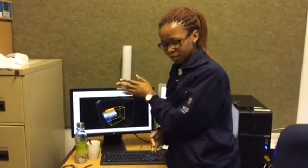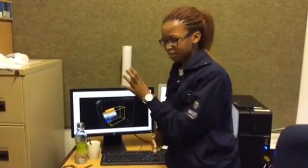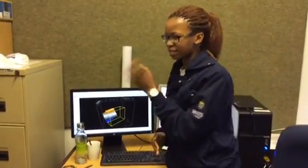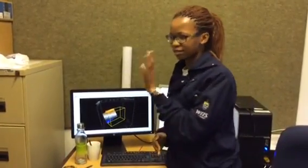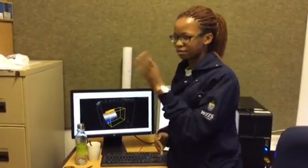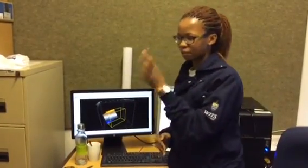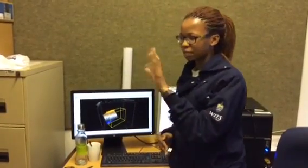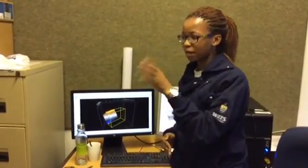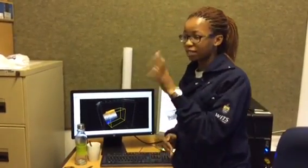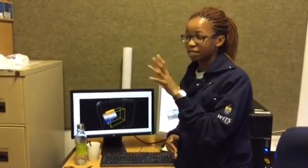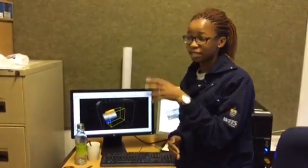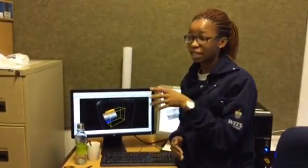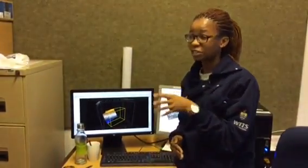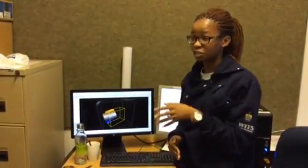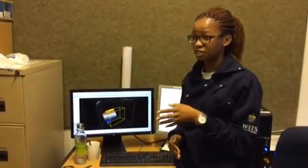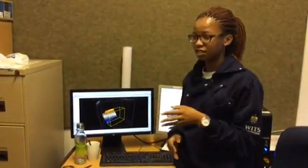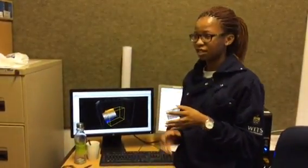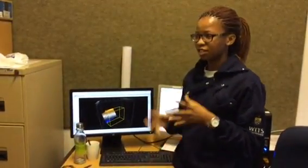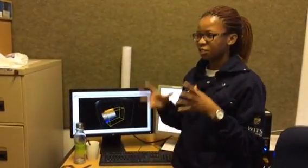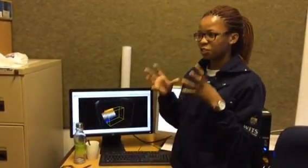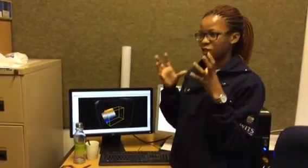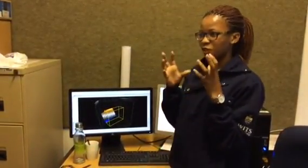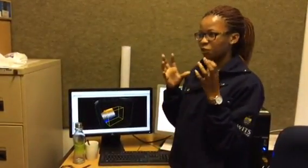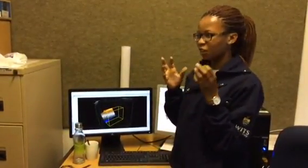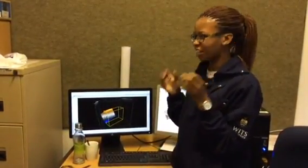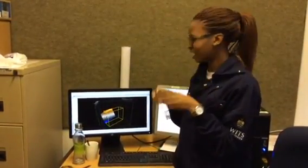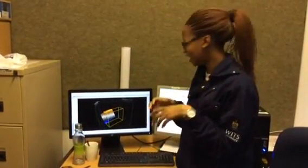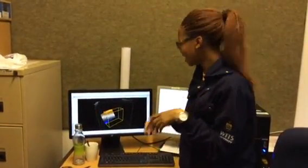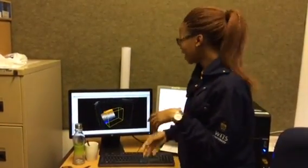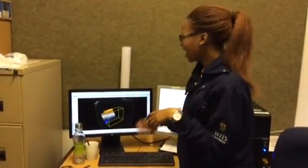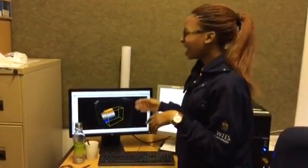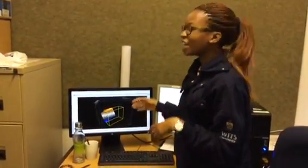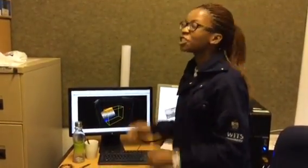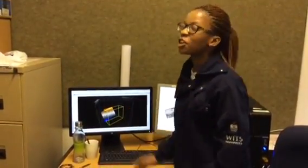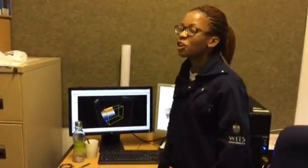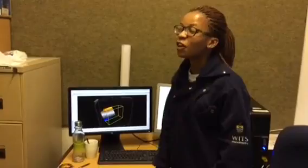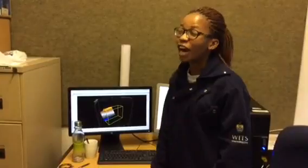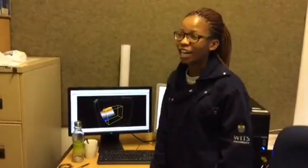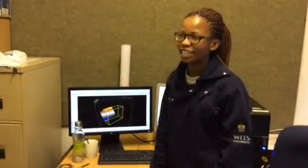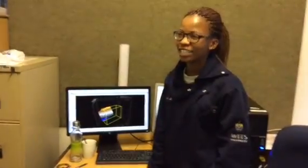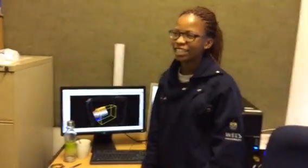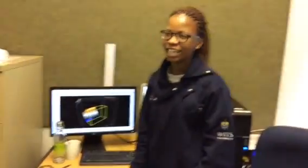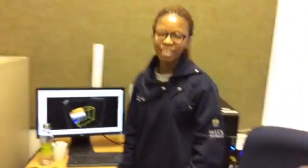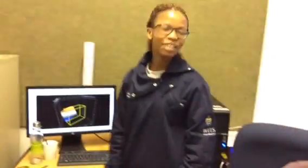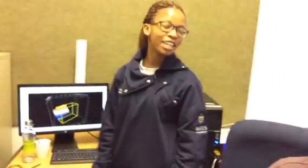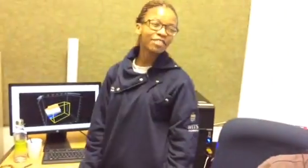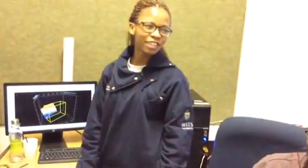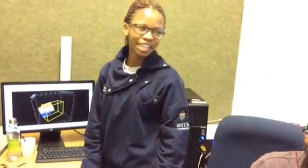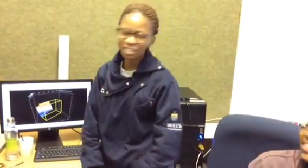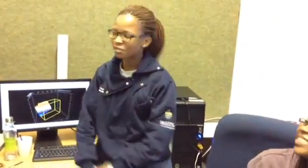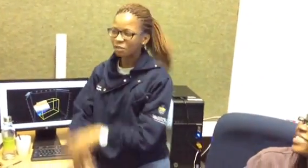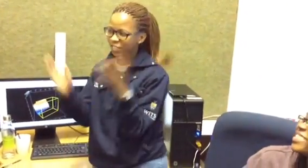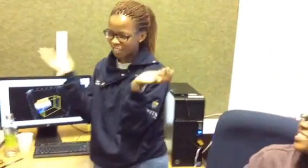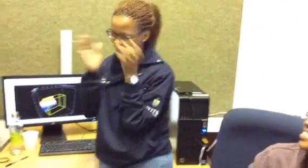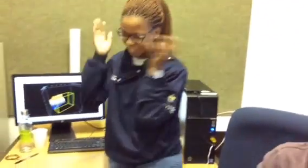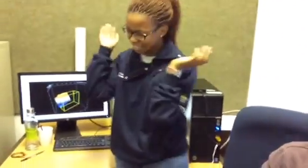is plus minus six hundred so it took a while it even actually made me sick but